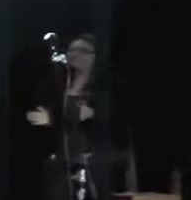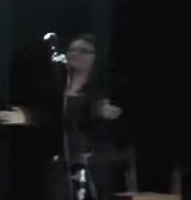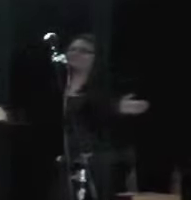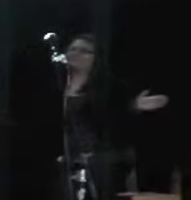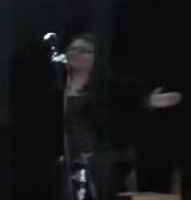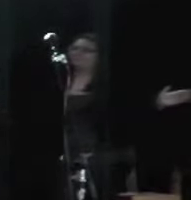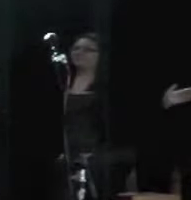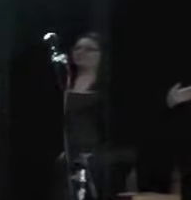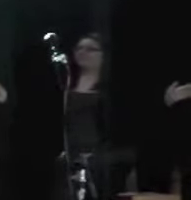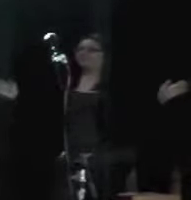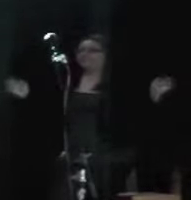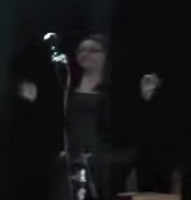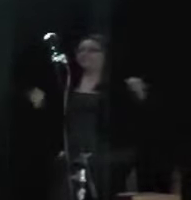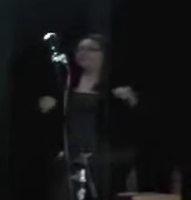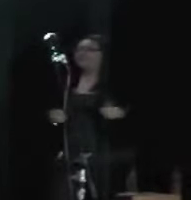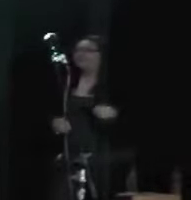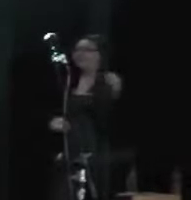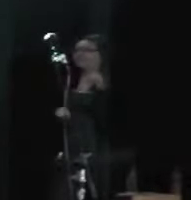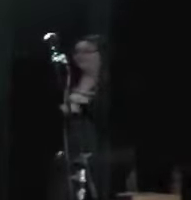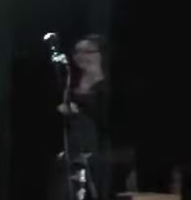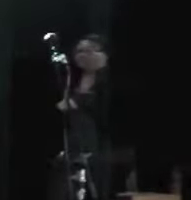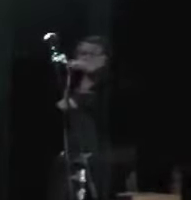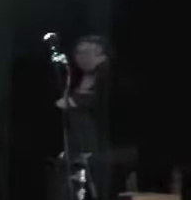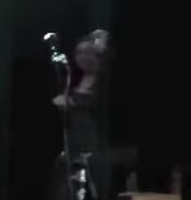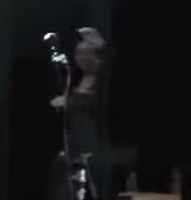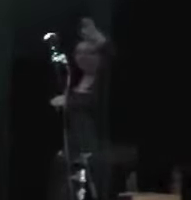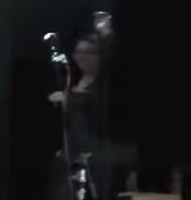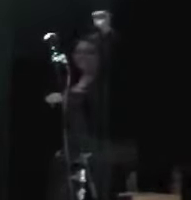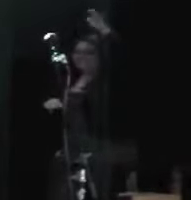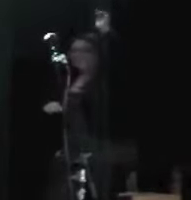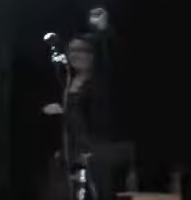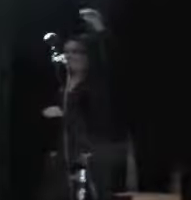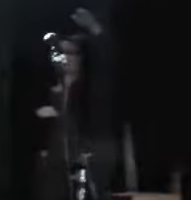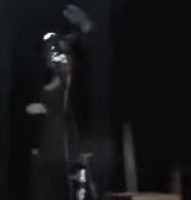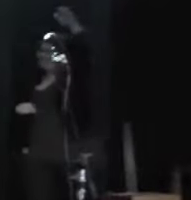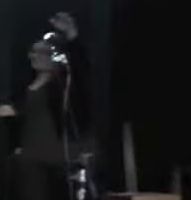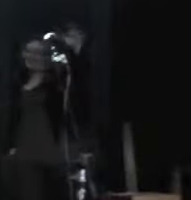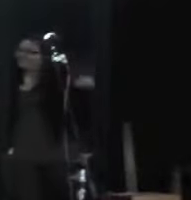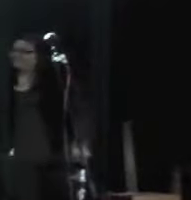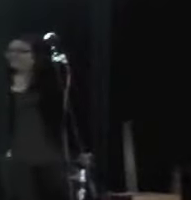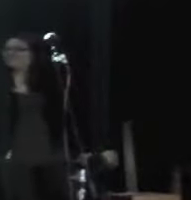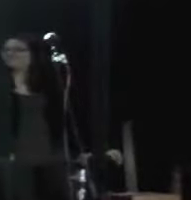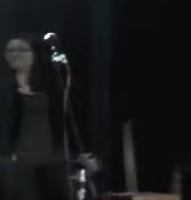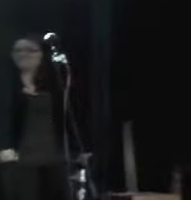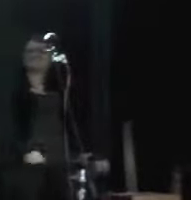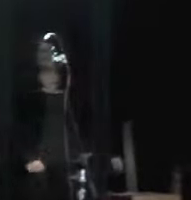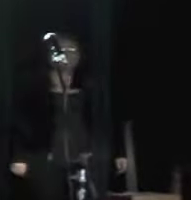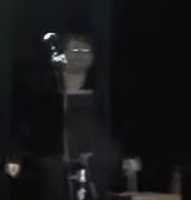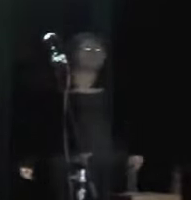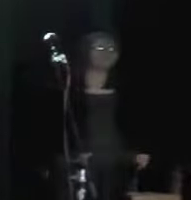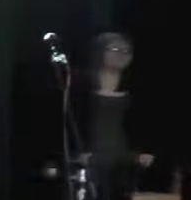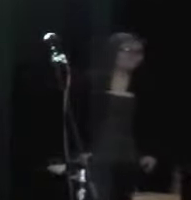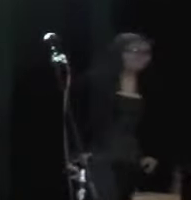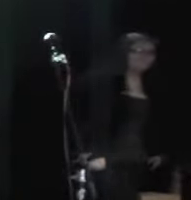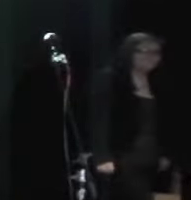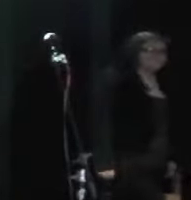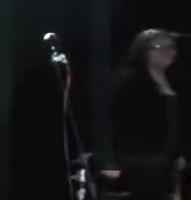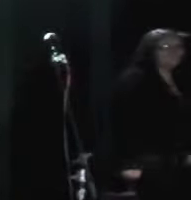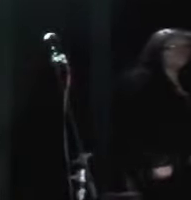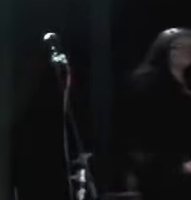whine in love Ain't no time to hide in love I think as far back as I can remember hearing music and hearing it get